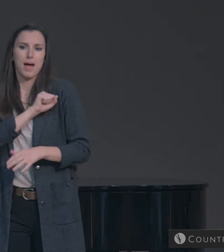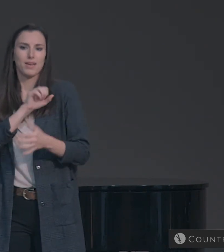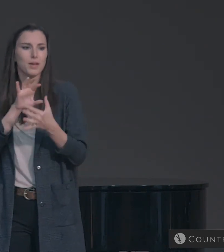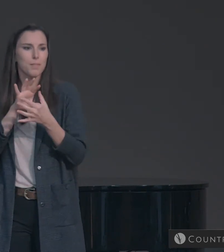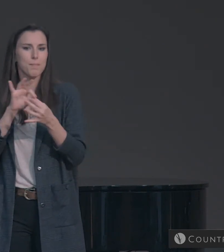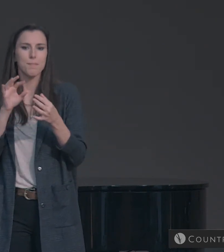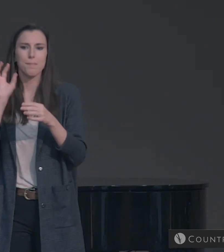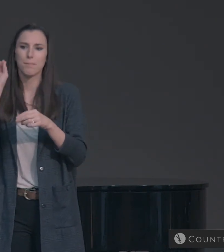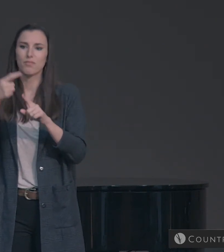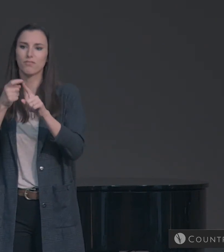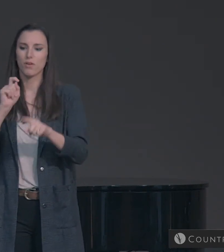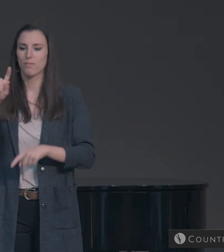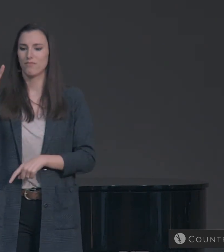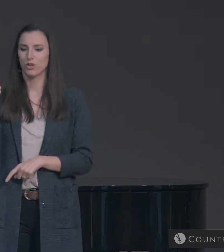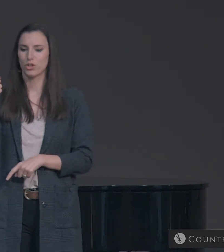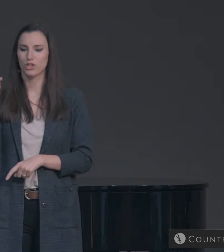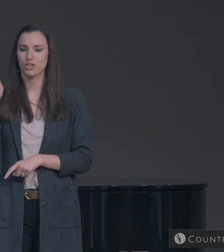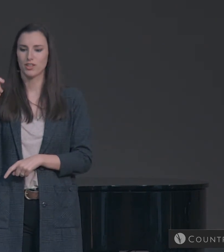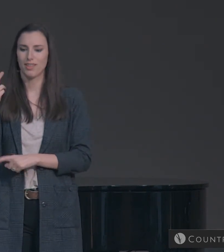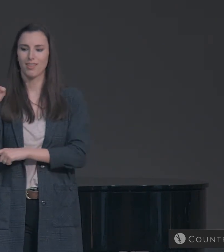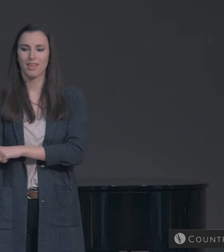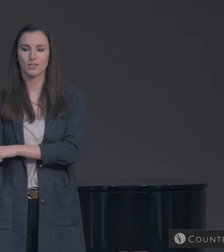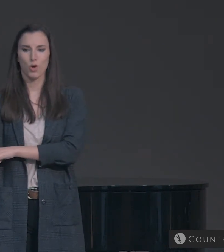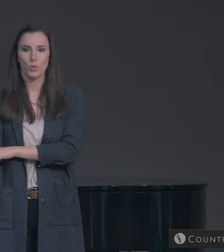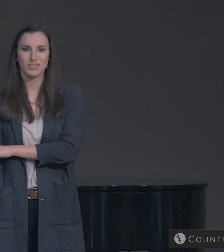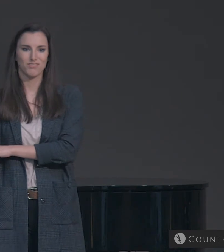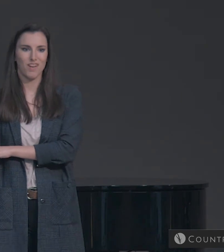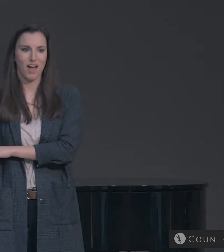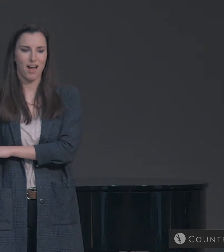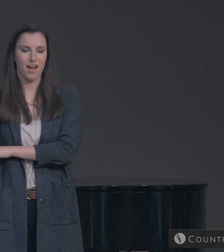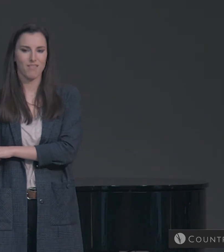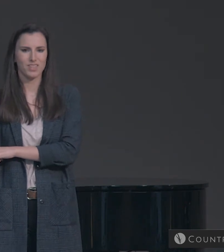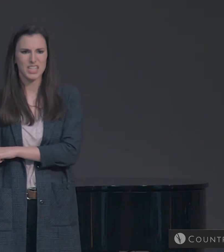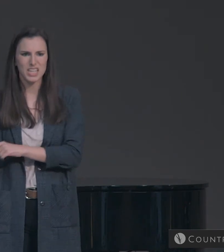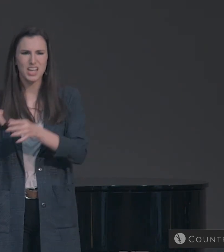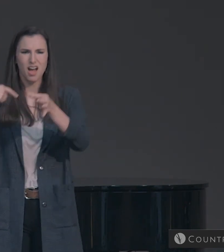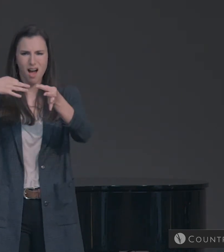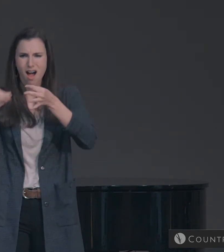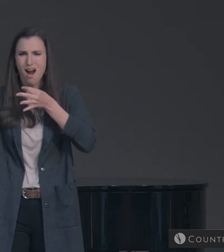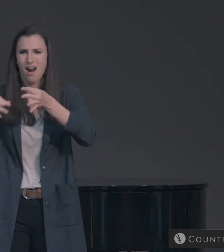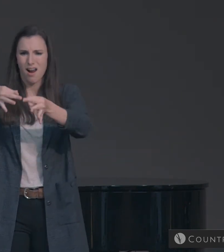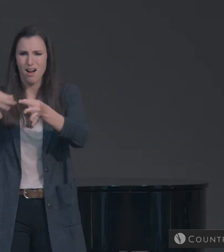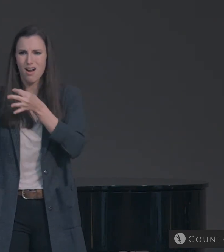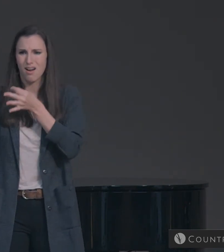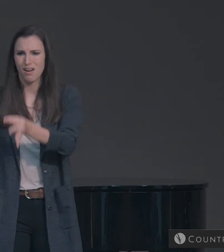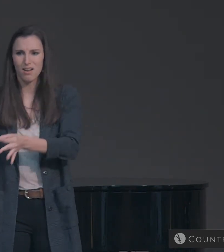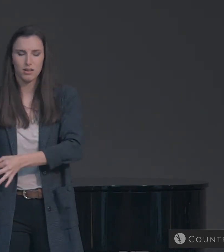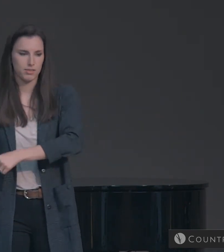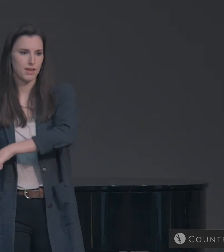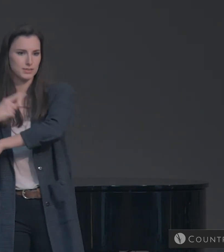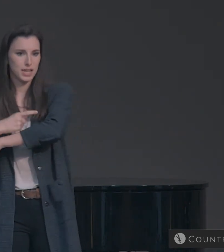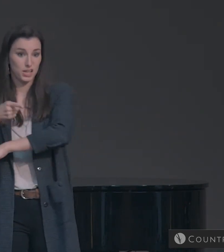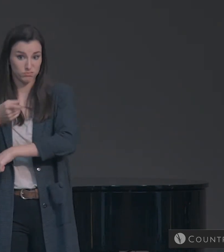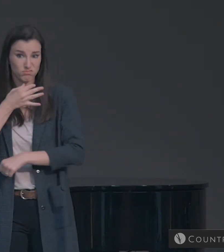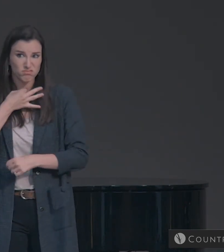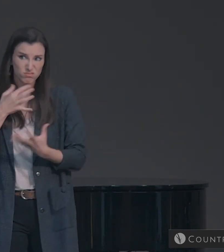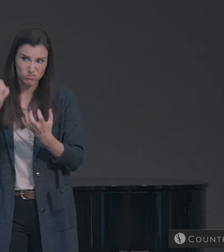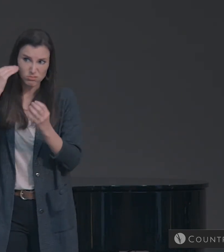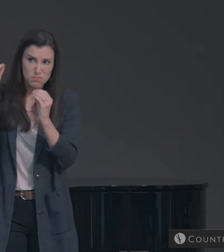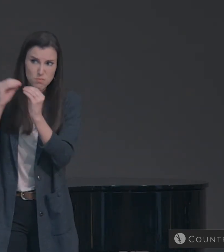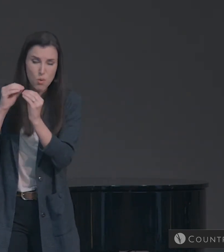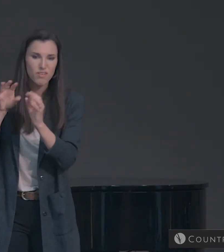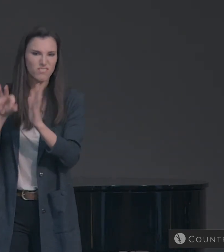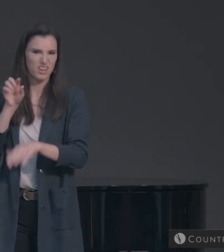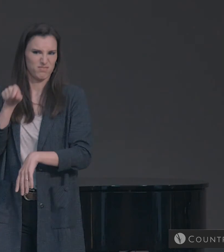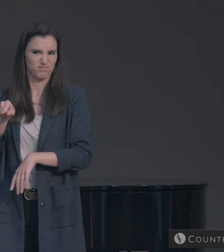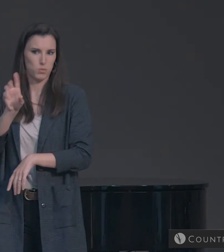Thessalonians chapter 5. Listen to his description of the day of the Lord. If you want to know more about that, that's where you can find it.